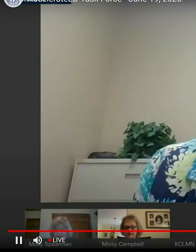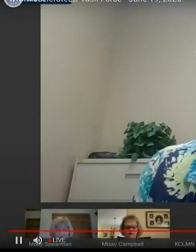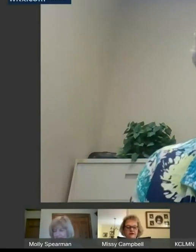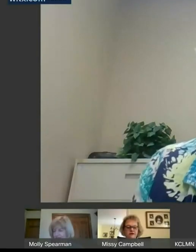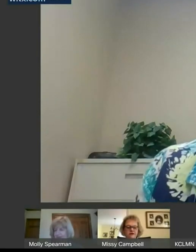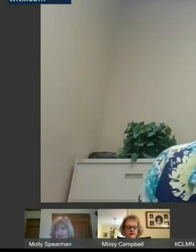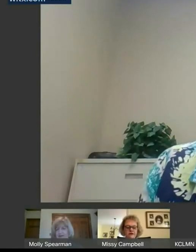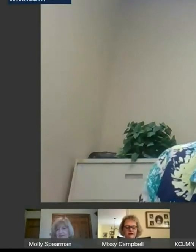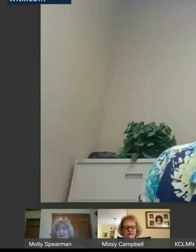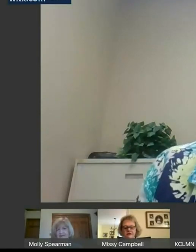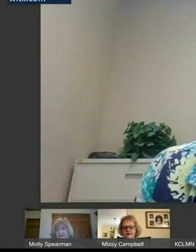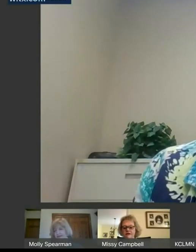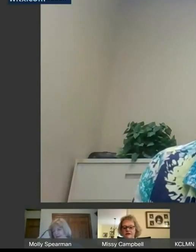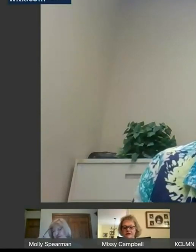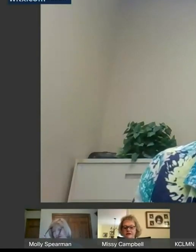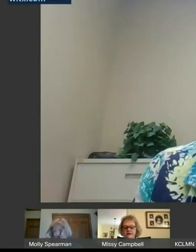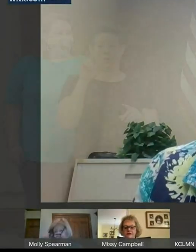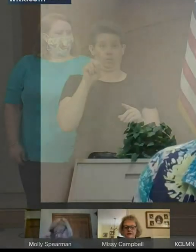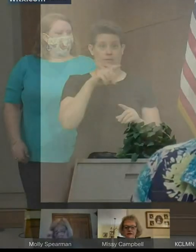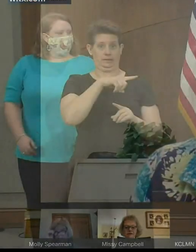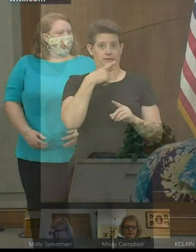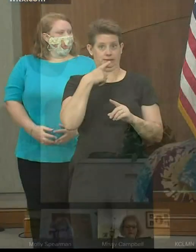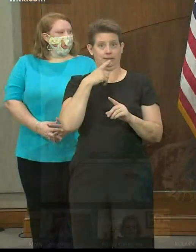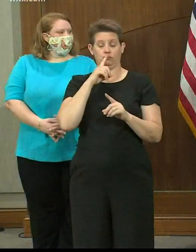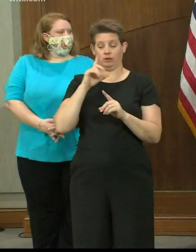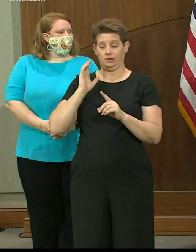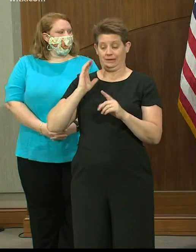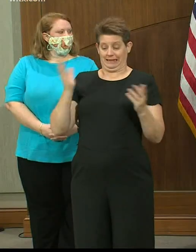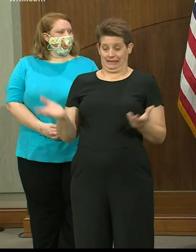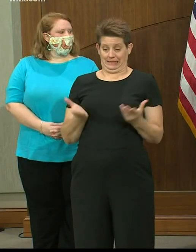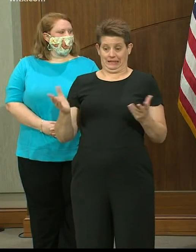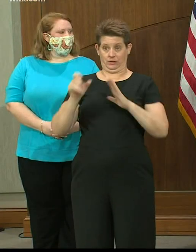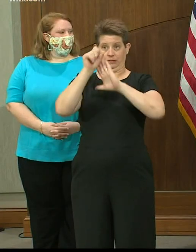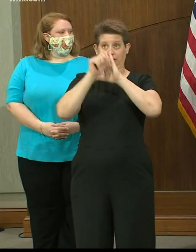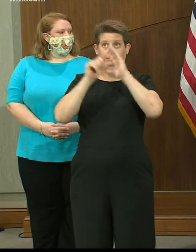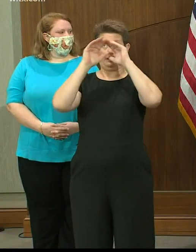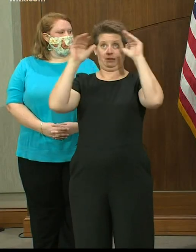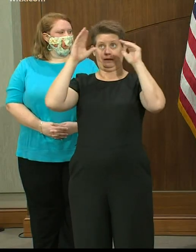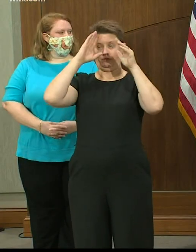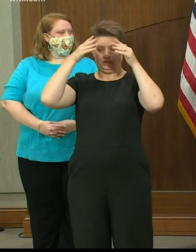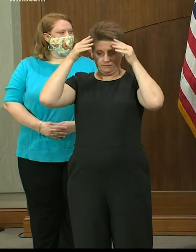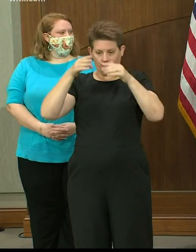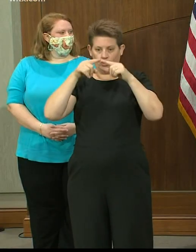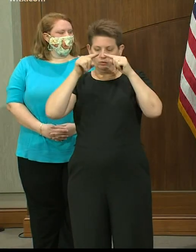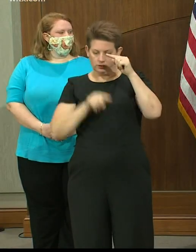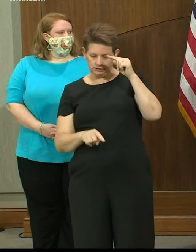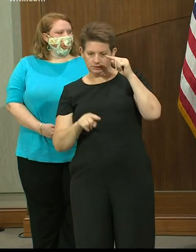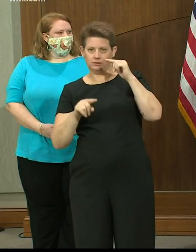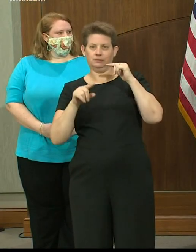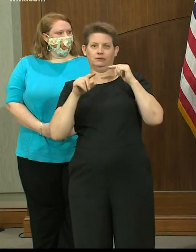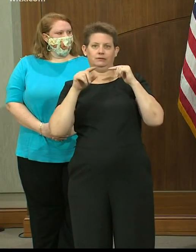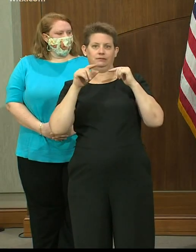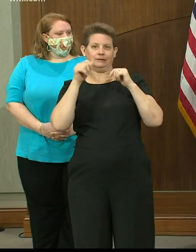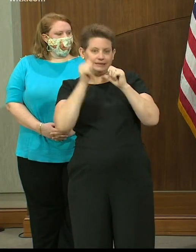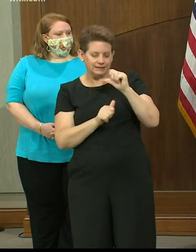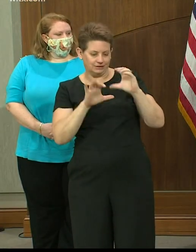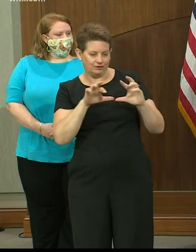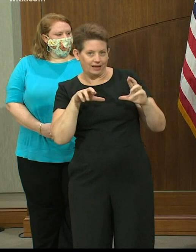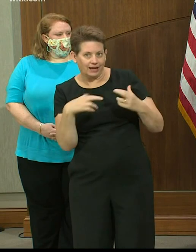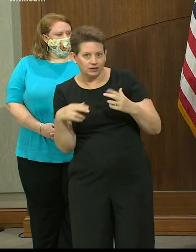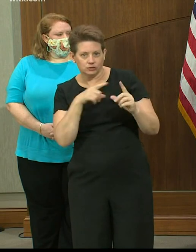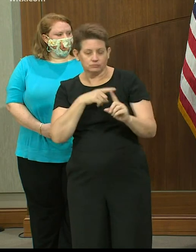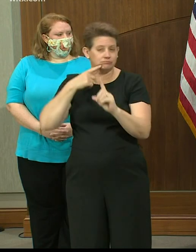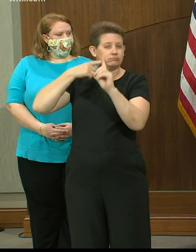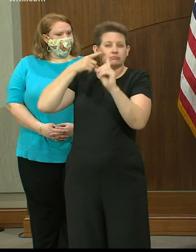for South Carolina school districts. Our focus from the state level down to each school and classroom must remain directed